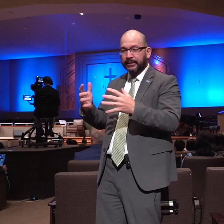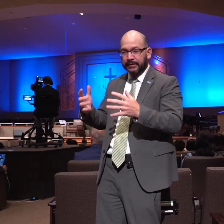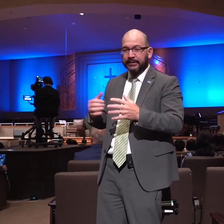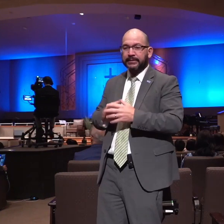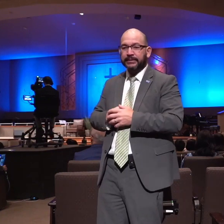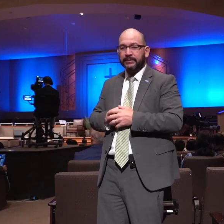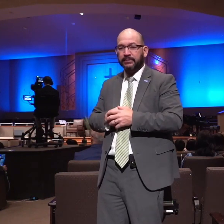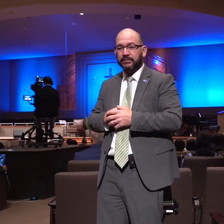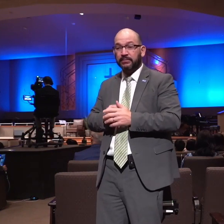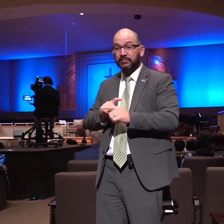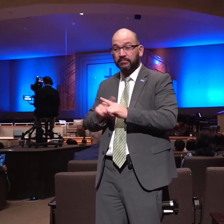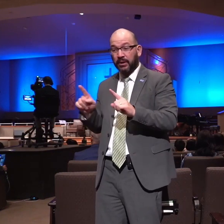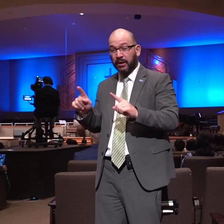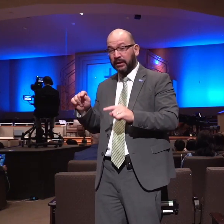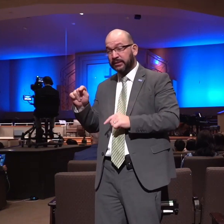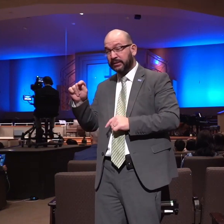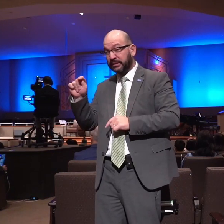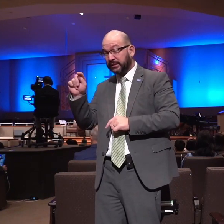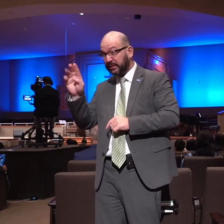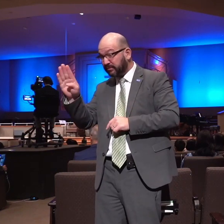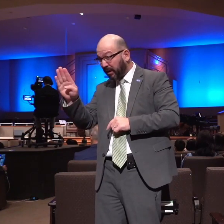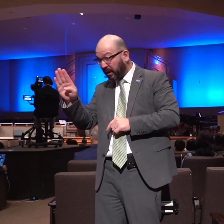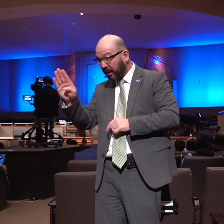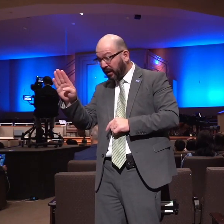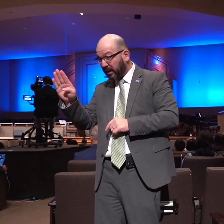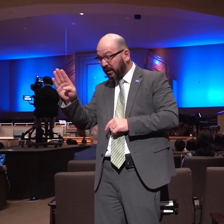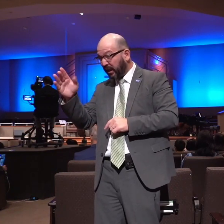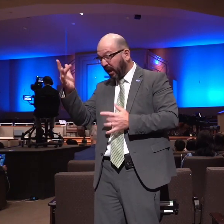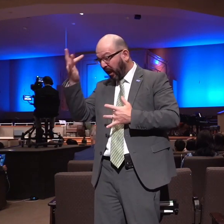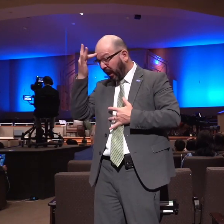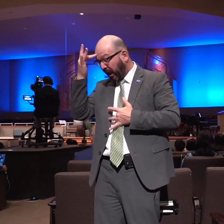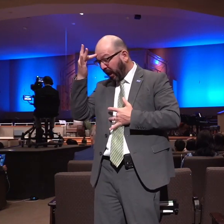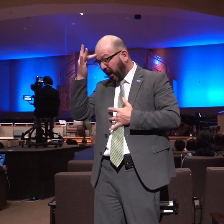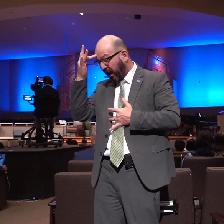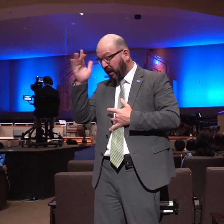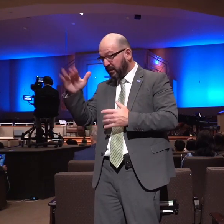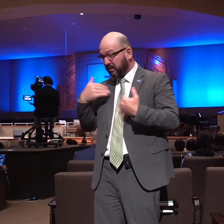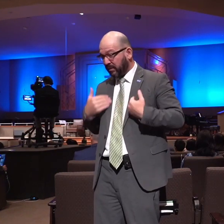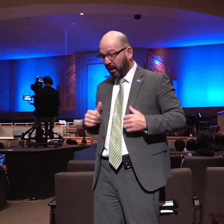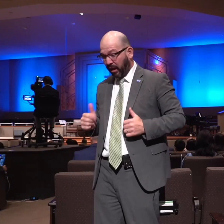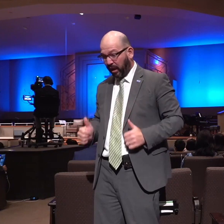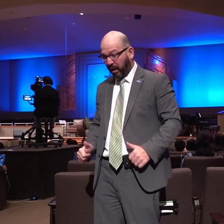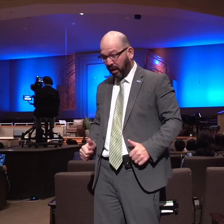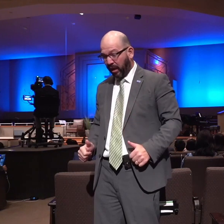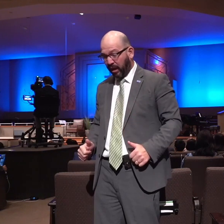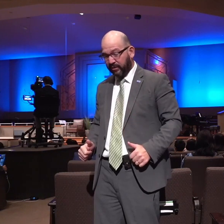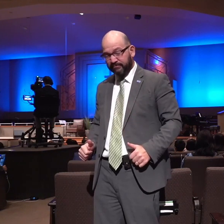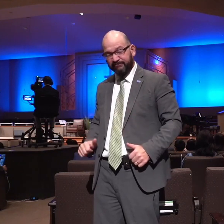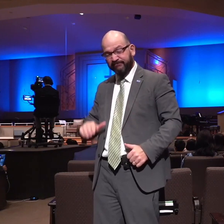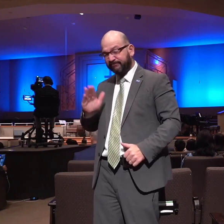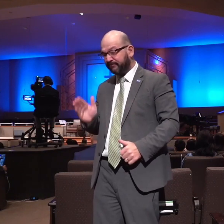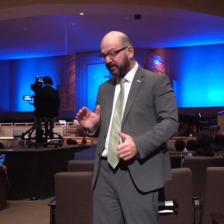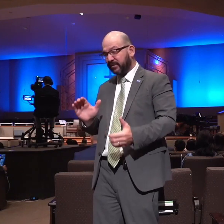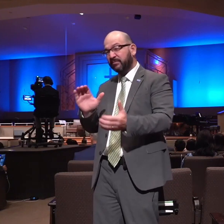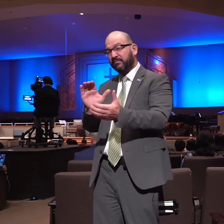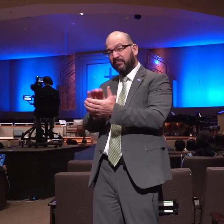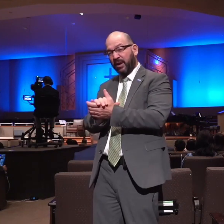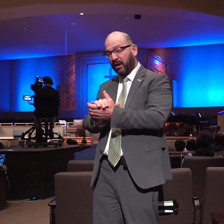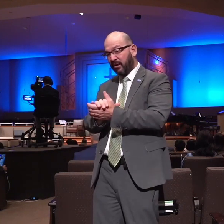but tuberculosis had weakened his body he never married he didn't live long